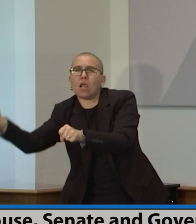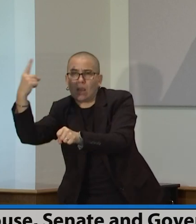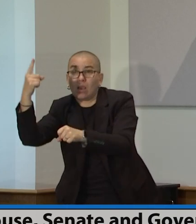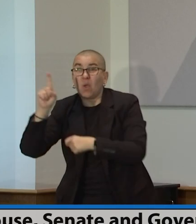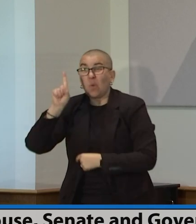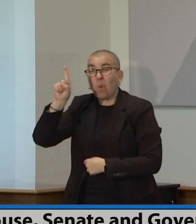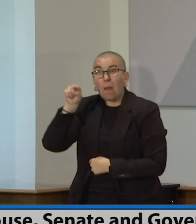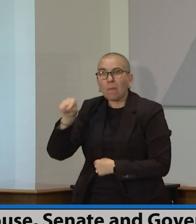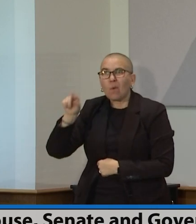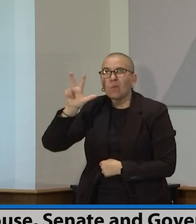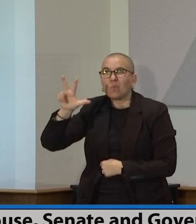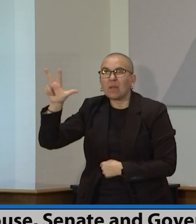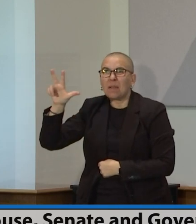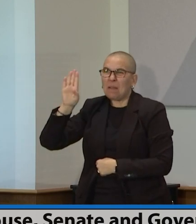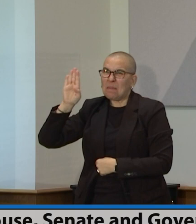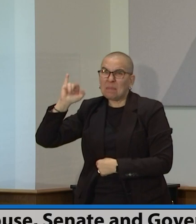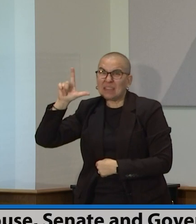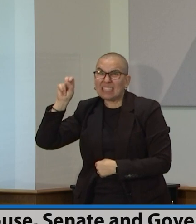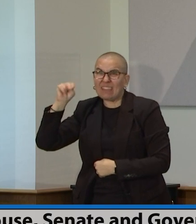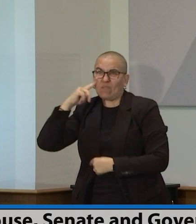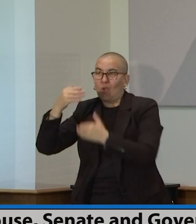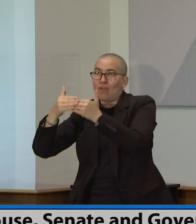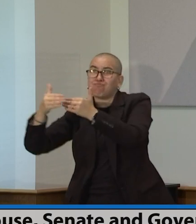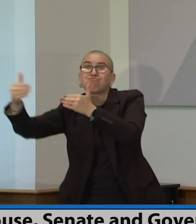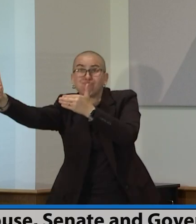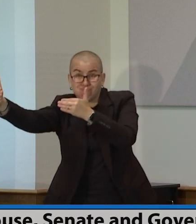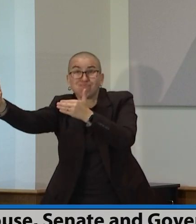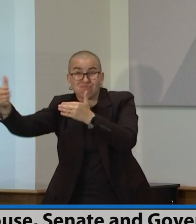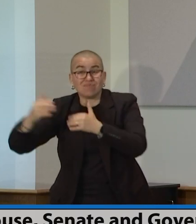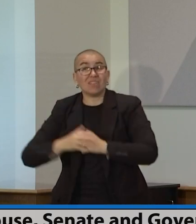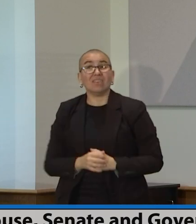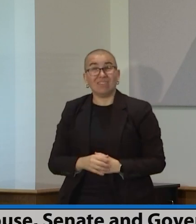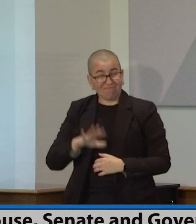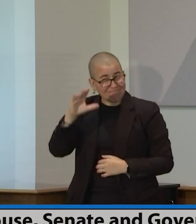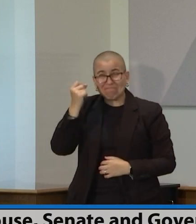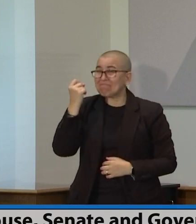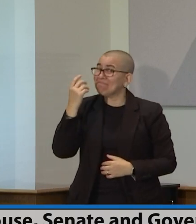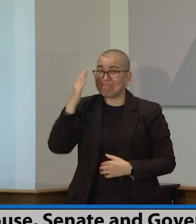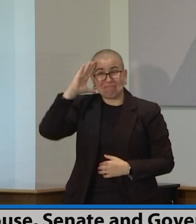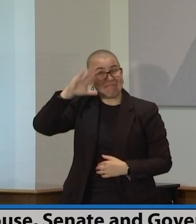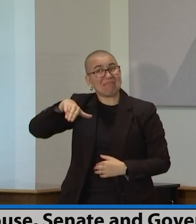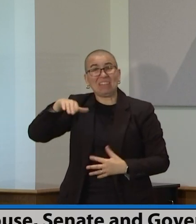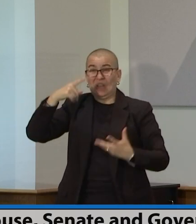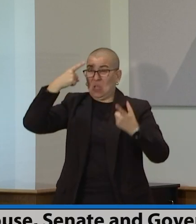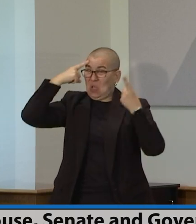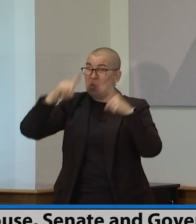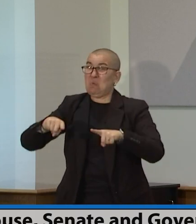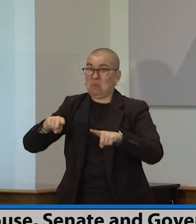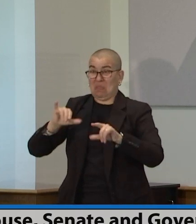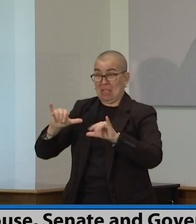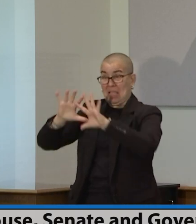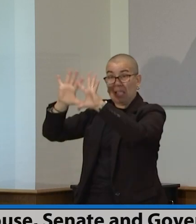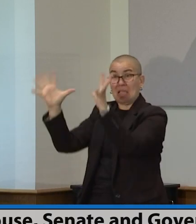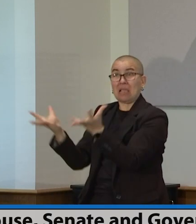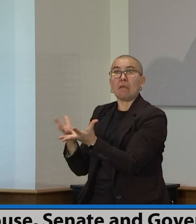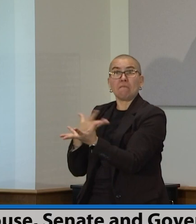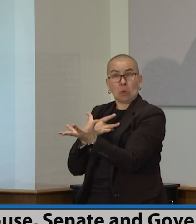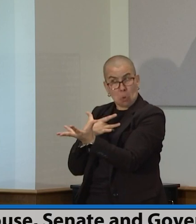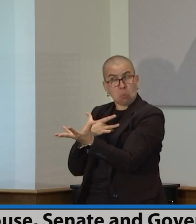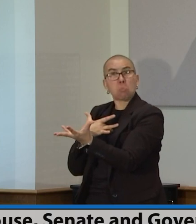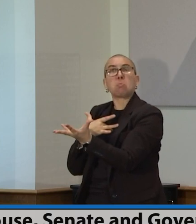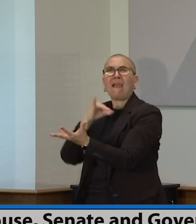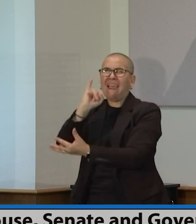again, that our democracy is strong, that compromise is a virtue, not a vice, and that setting down and listening to one another and truly